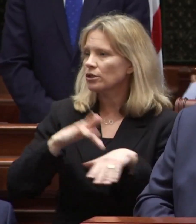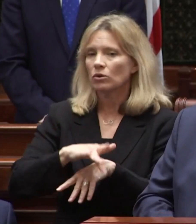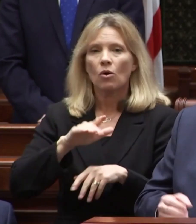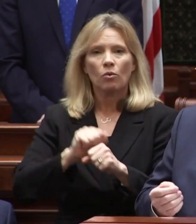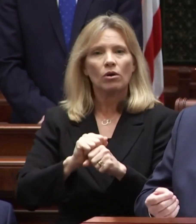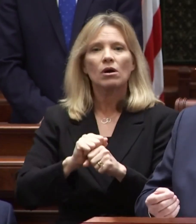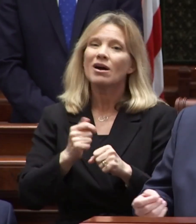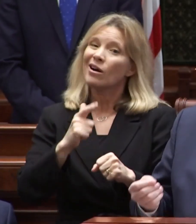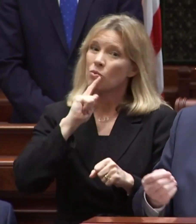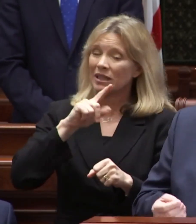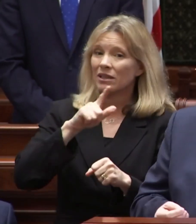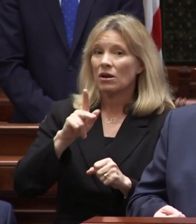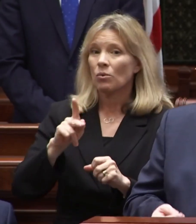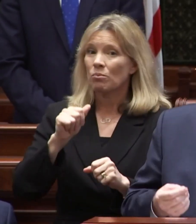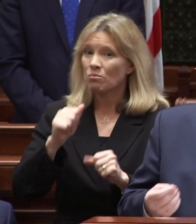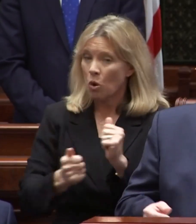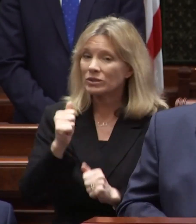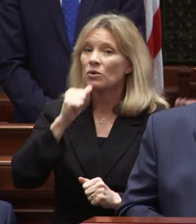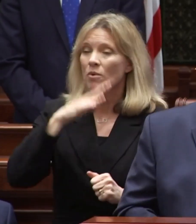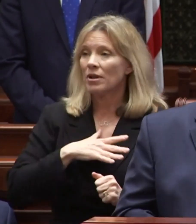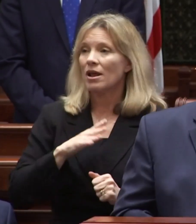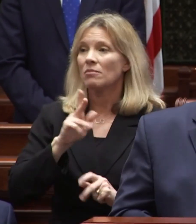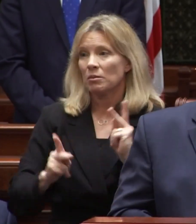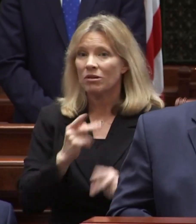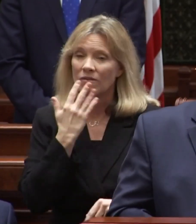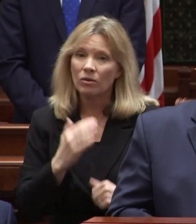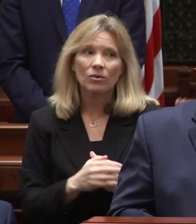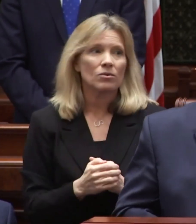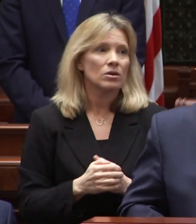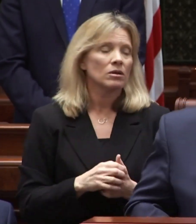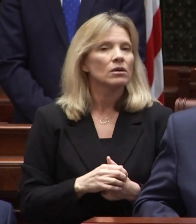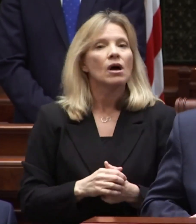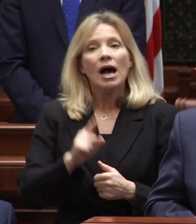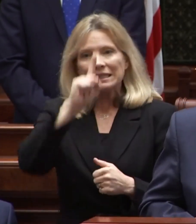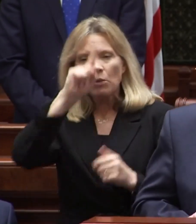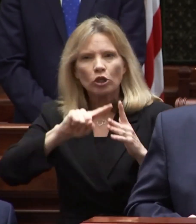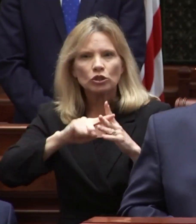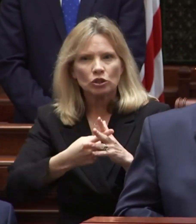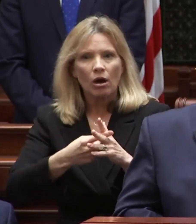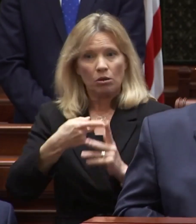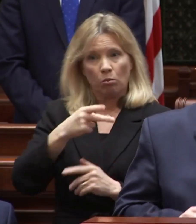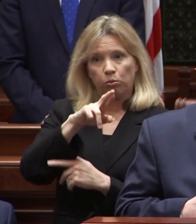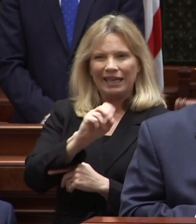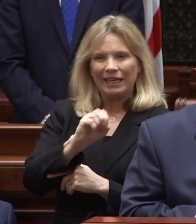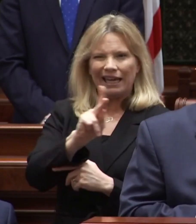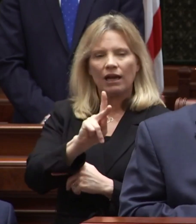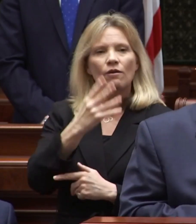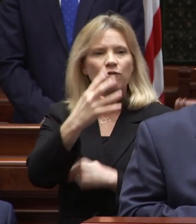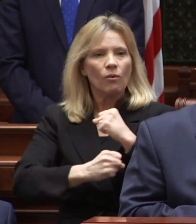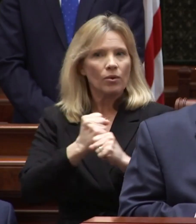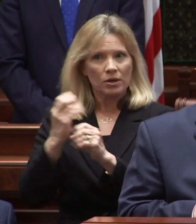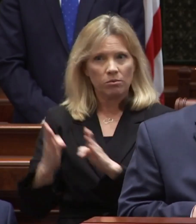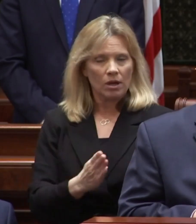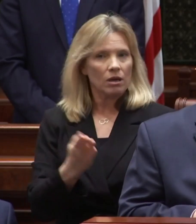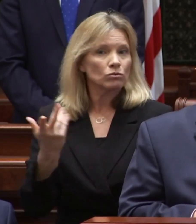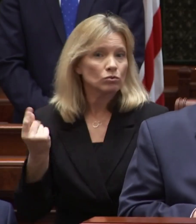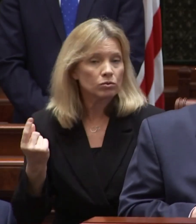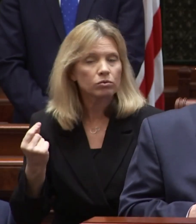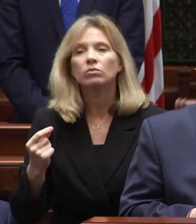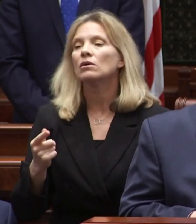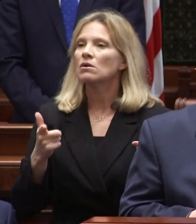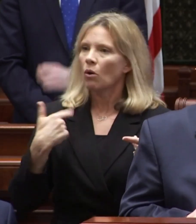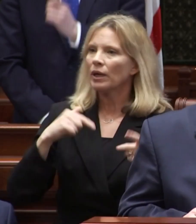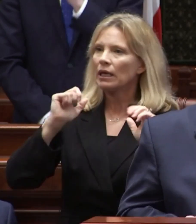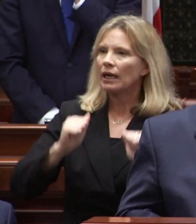workforce made up largely of women and people of color smart start pre-k is a four-year plan that will allow